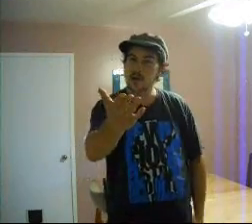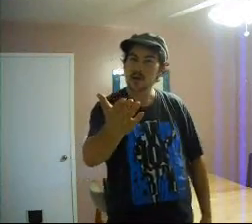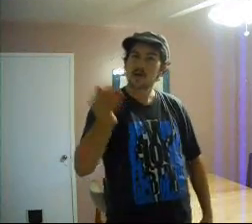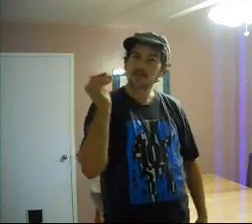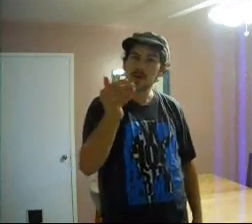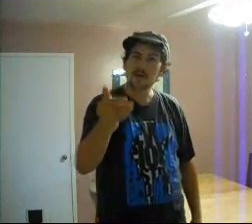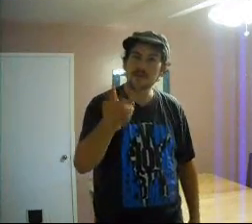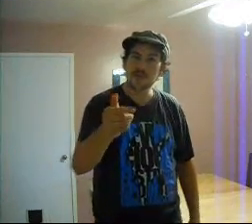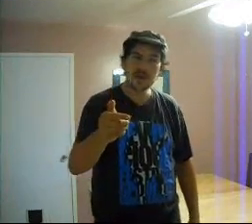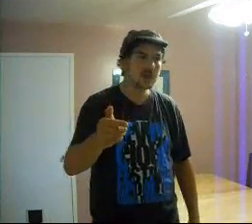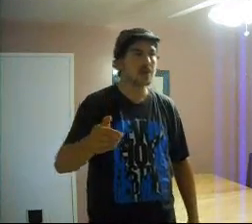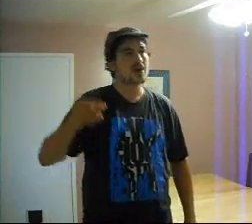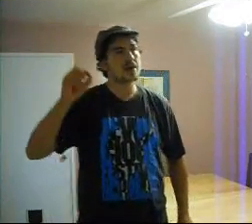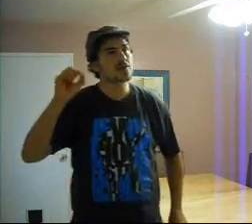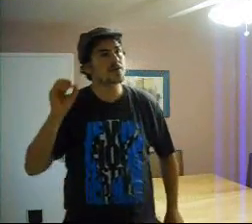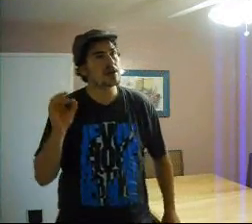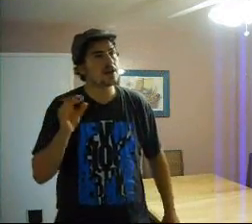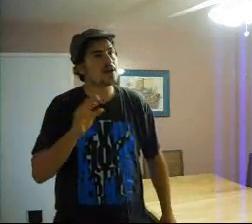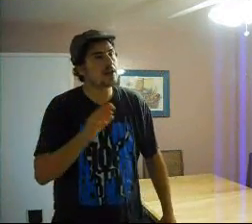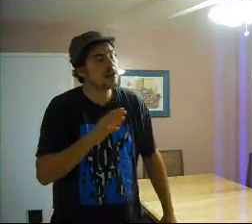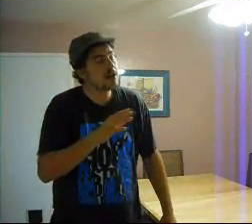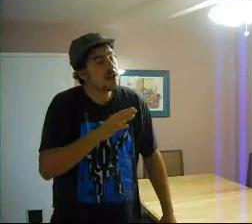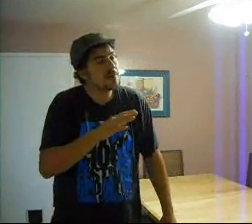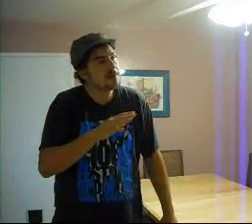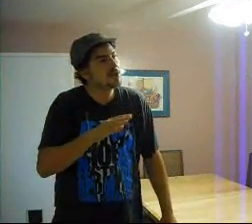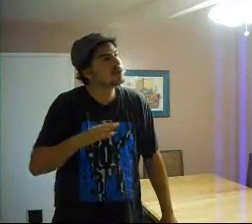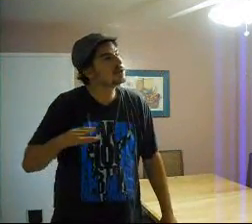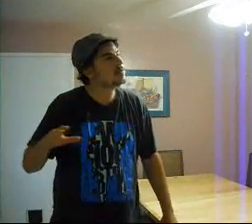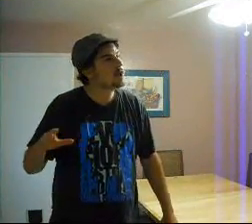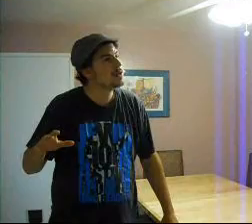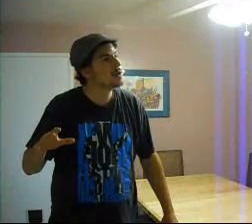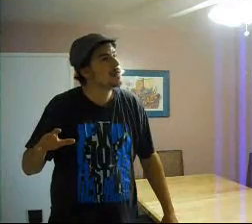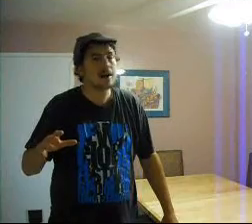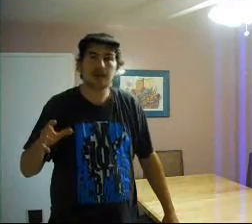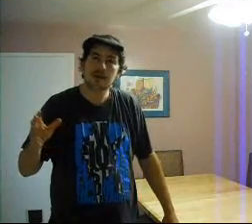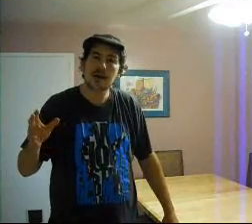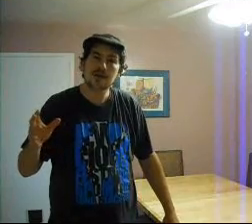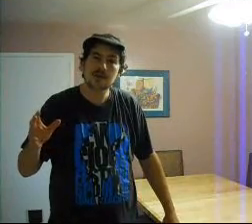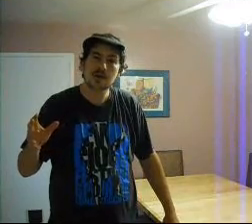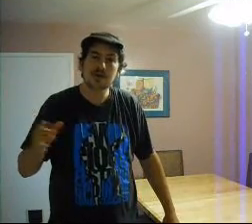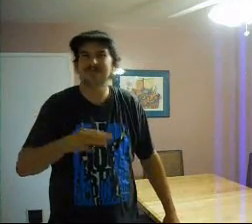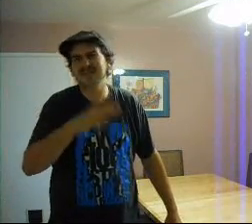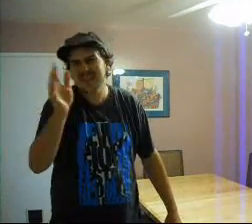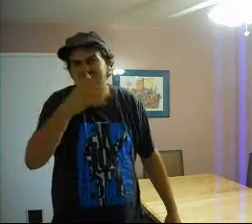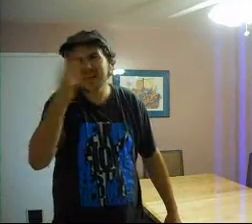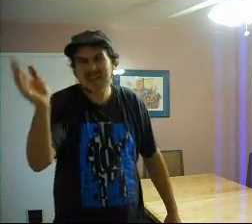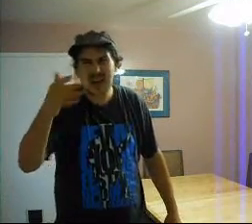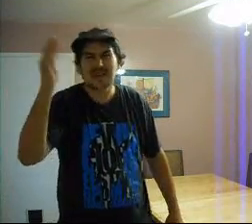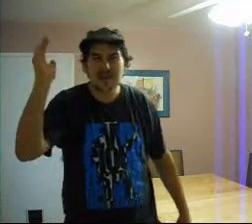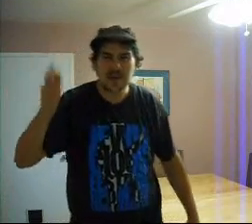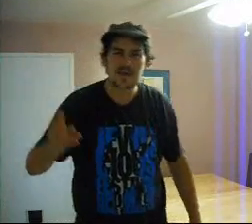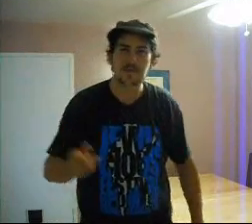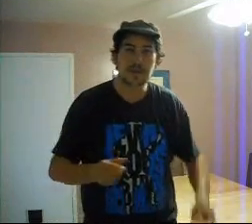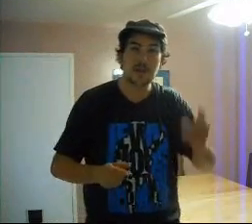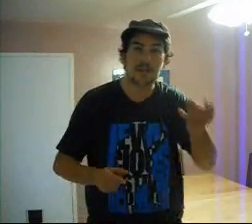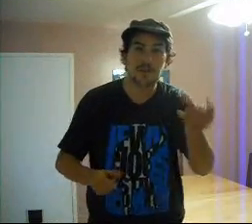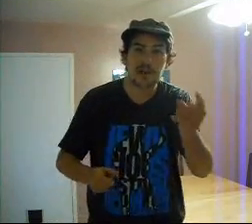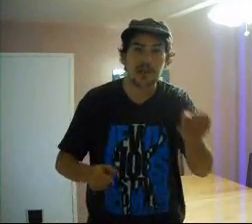Prayer for me. It's. If I'm in just this regular like whatever mode. Eh. Diving whatever. But if I'm really hurting.